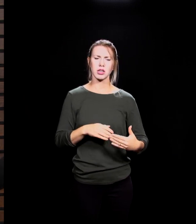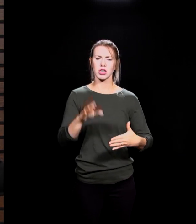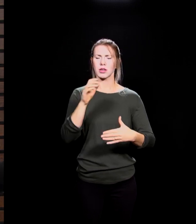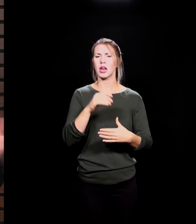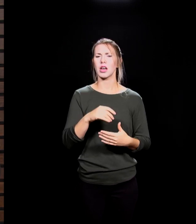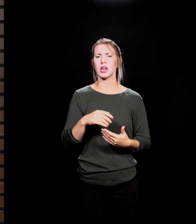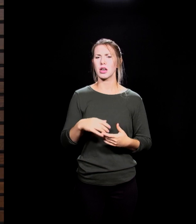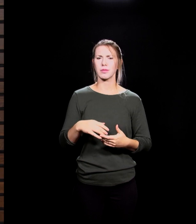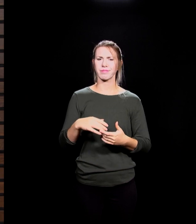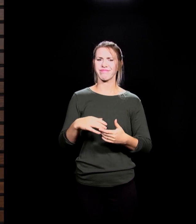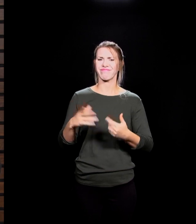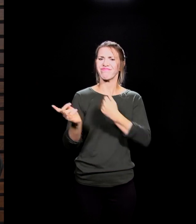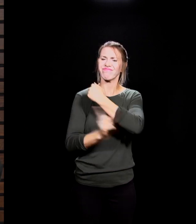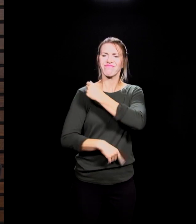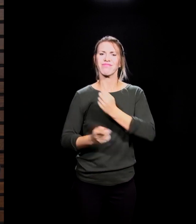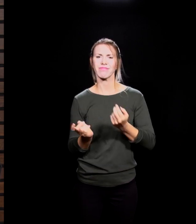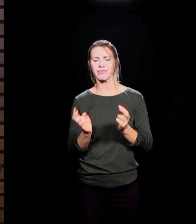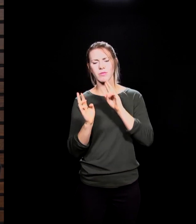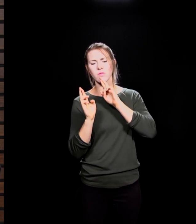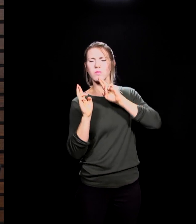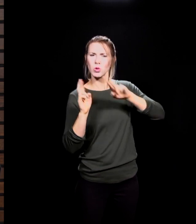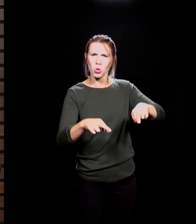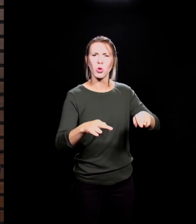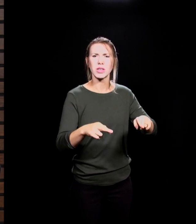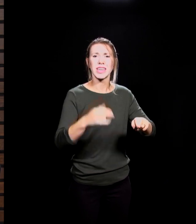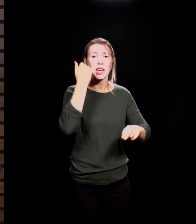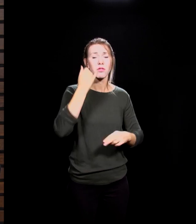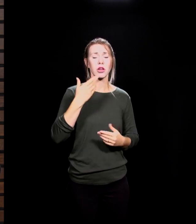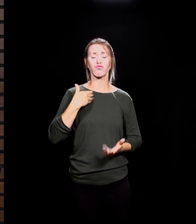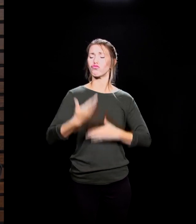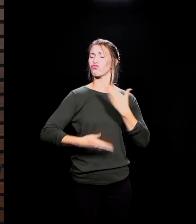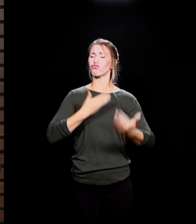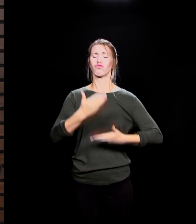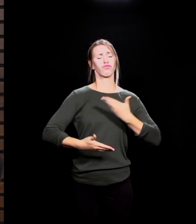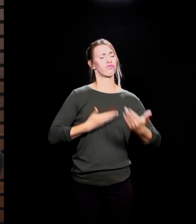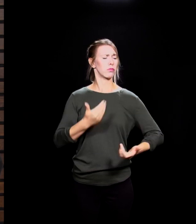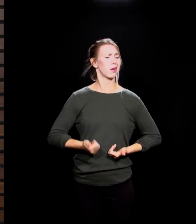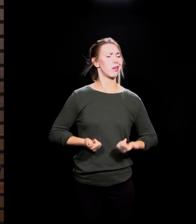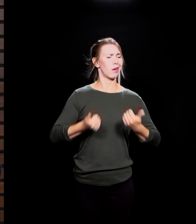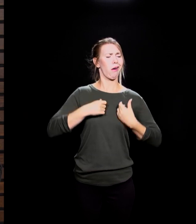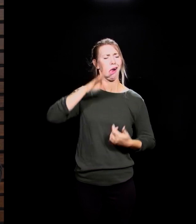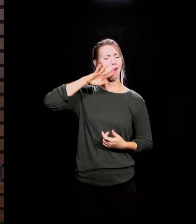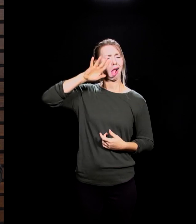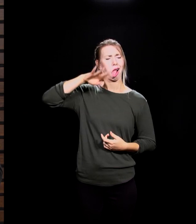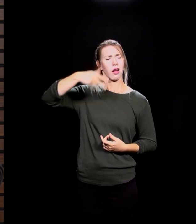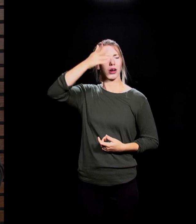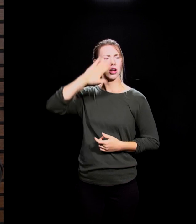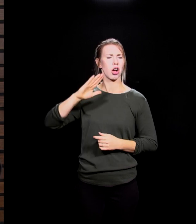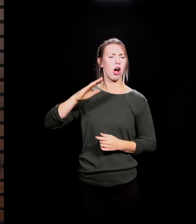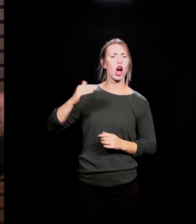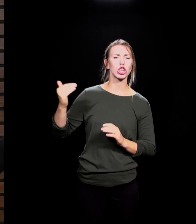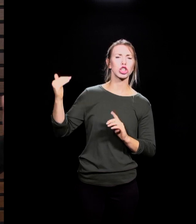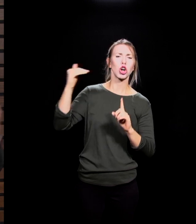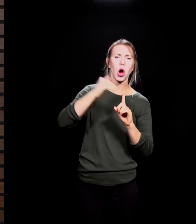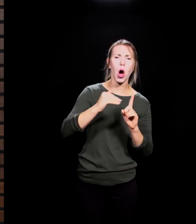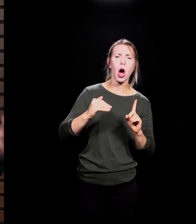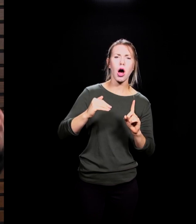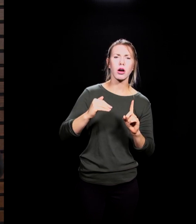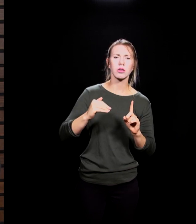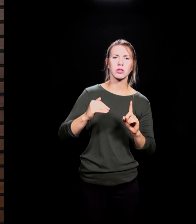our entire life and never respond to God's call of where we are, we will not just spend this life apart from Him. We will spend eternity apart from the God